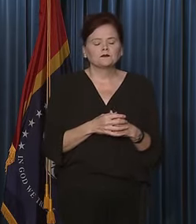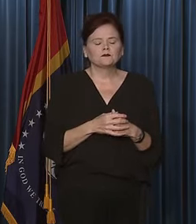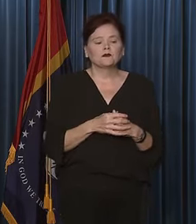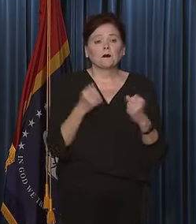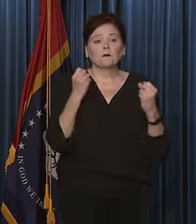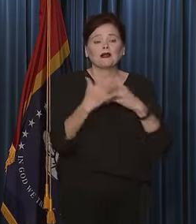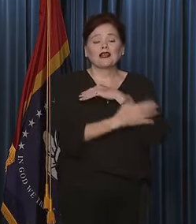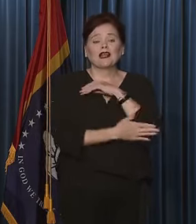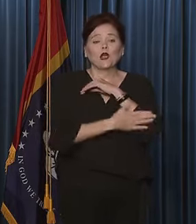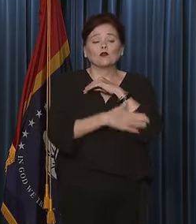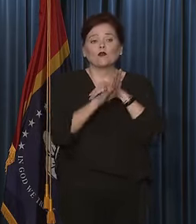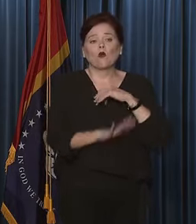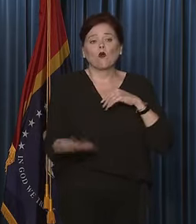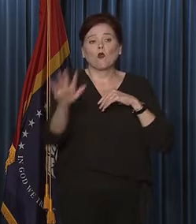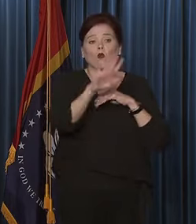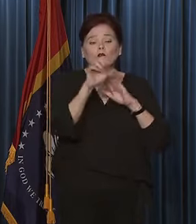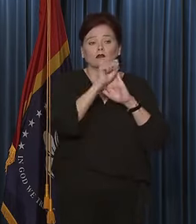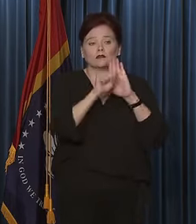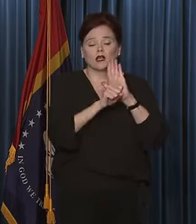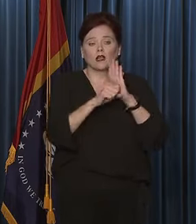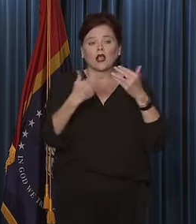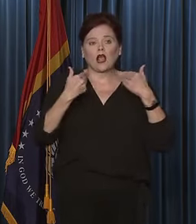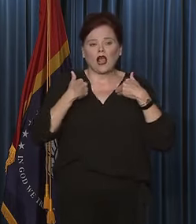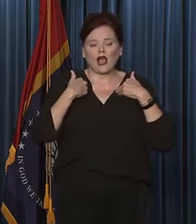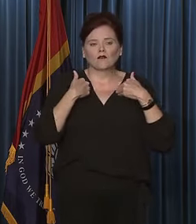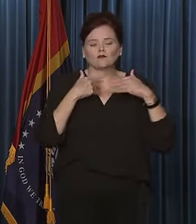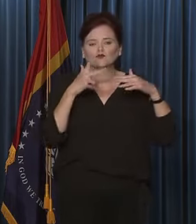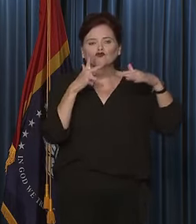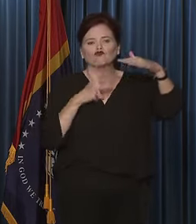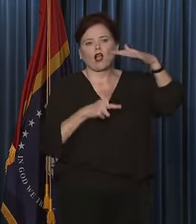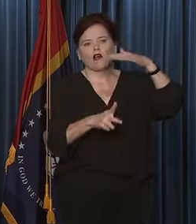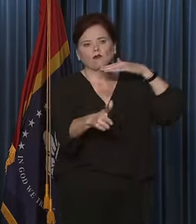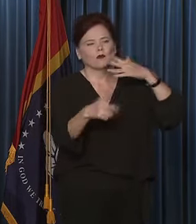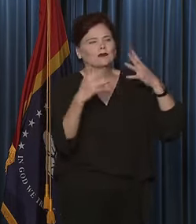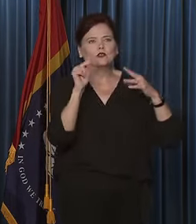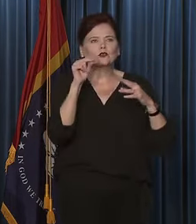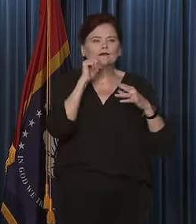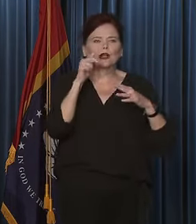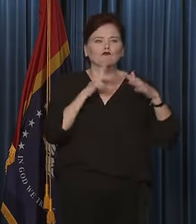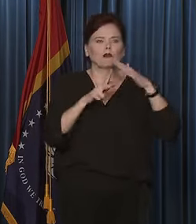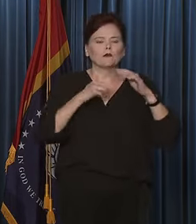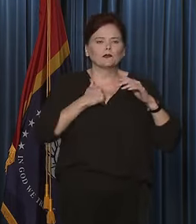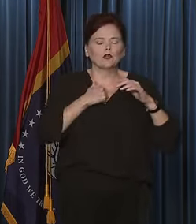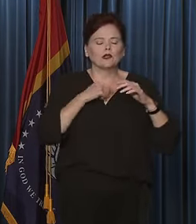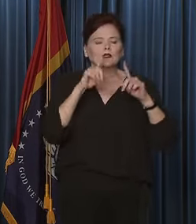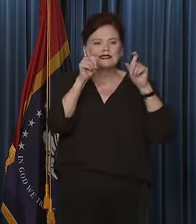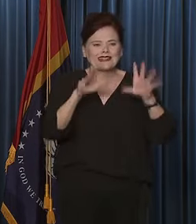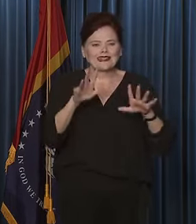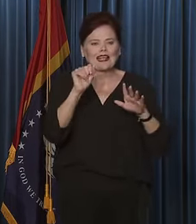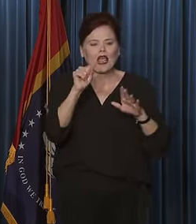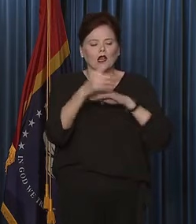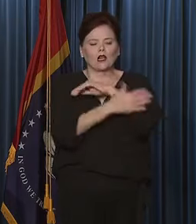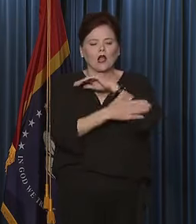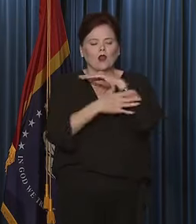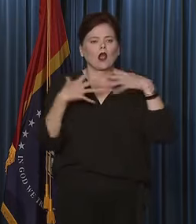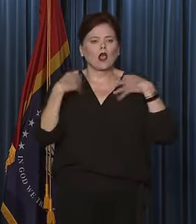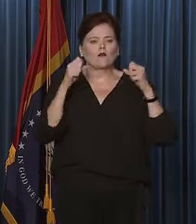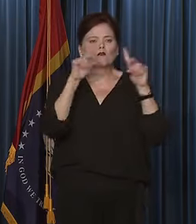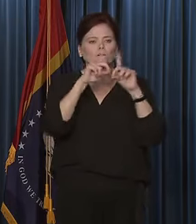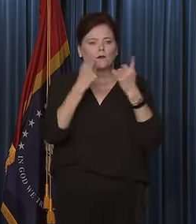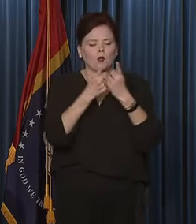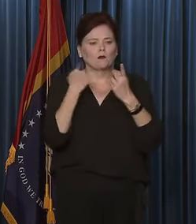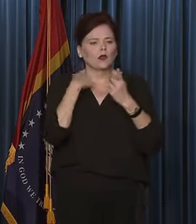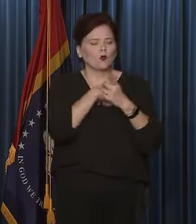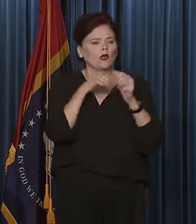many counties throughout the state, we have our drive-through, or not drive-through, but testing in our county health departments. And we're